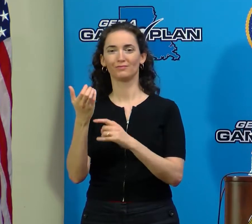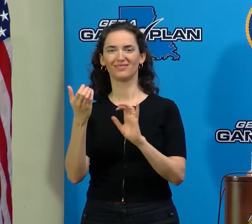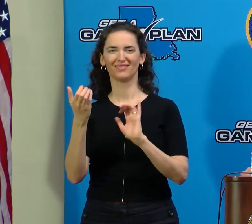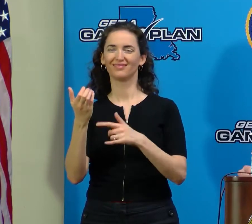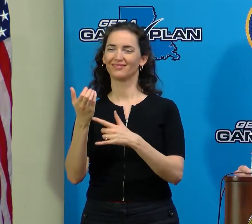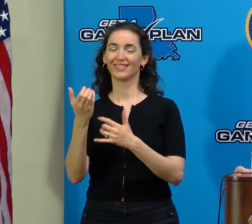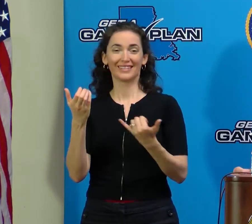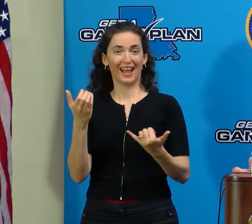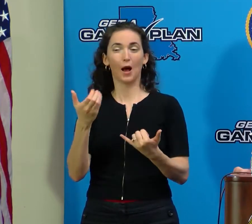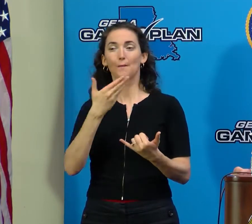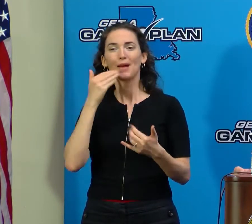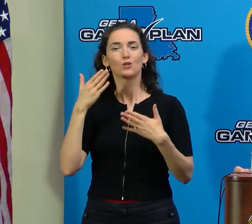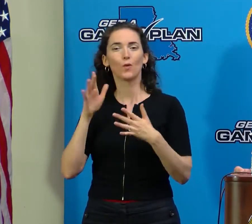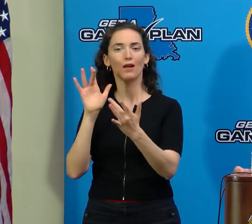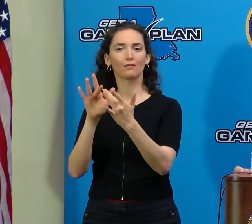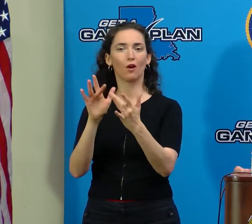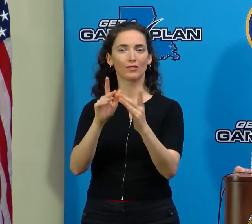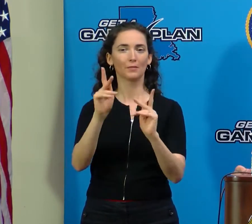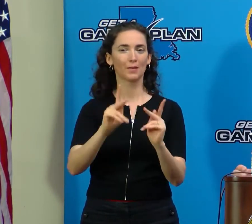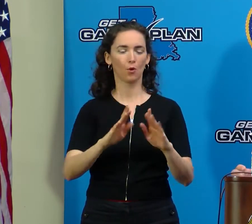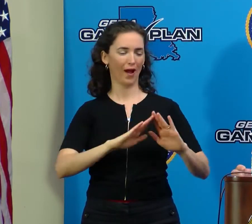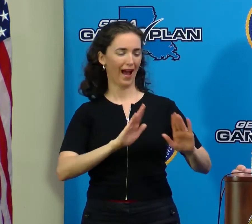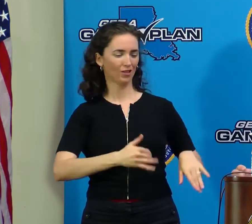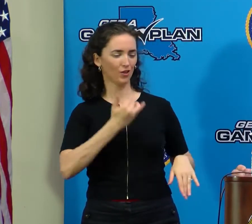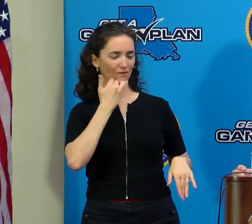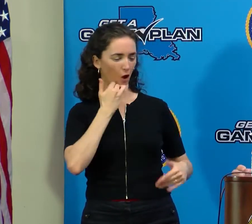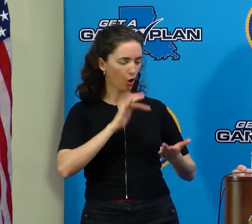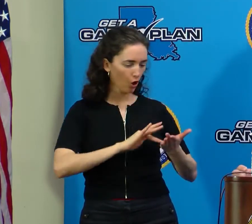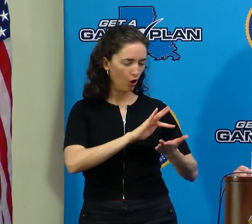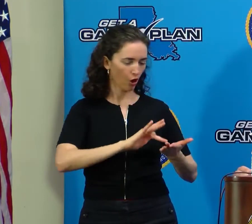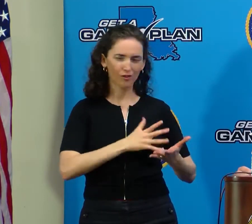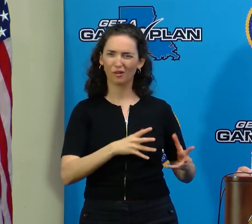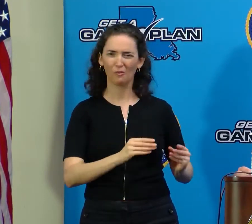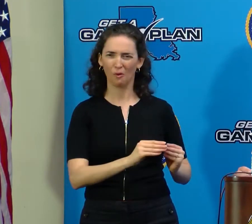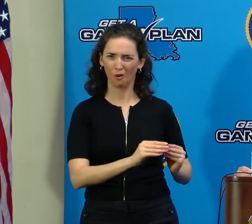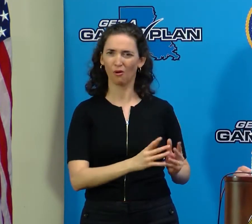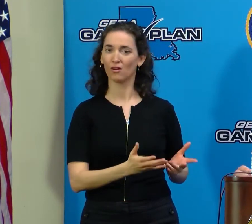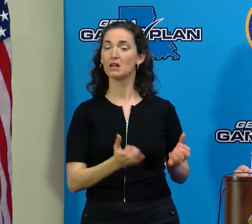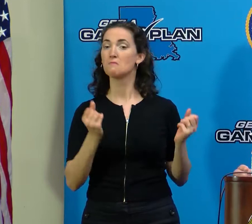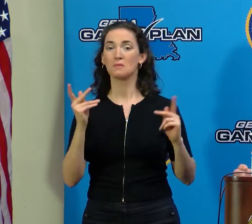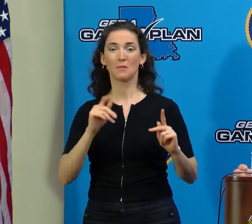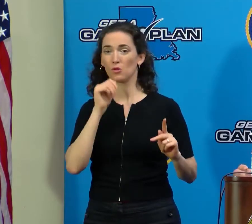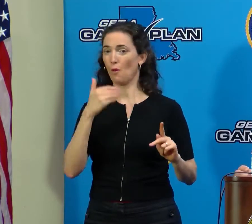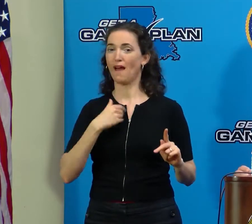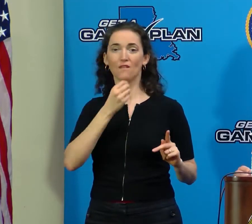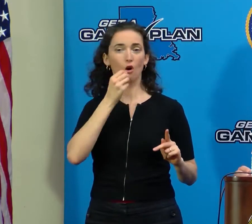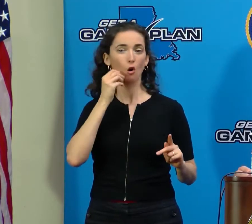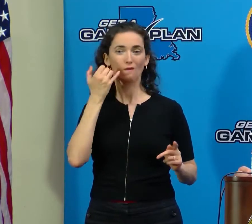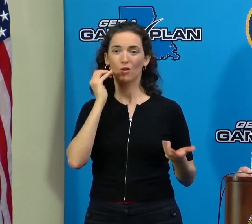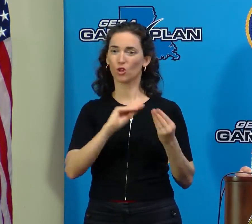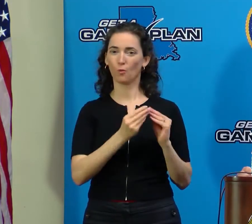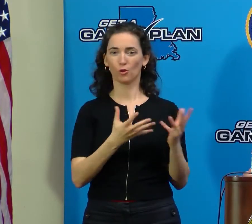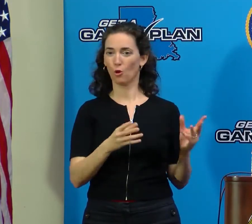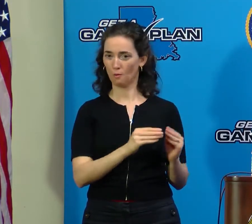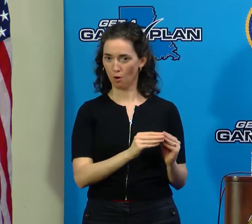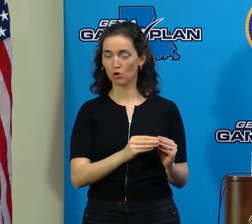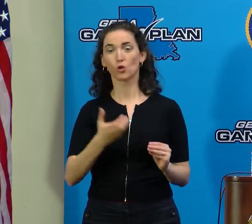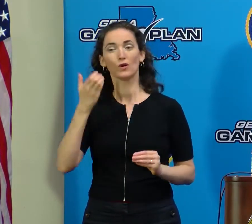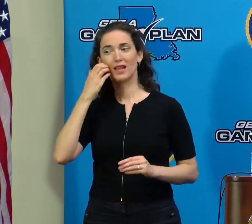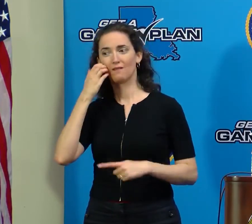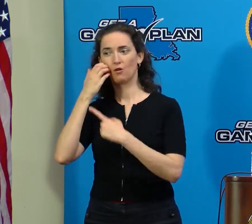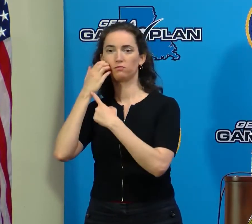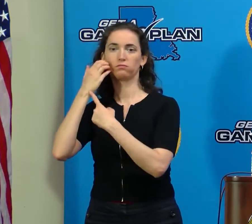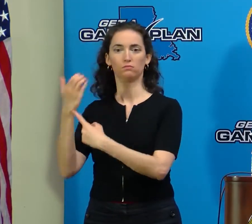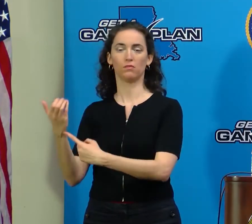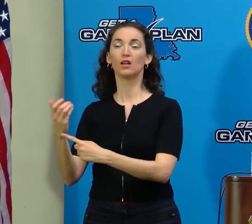making phone calls for many people. There are a lot of individuals who don't even have landlines, and this made communication very